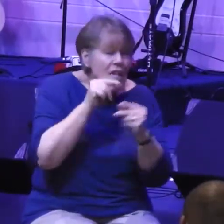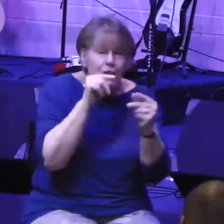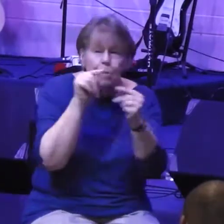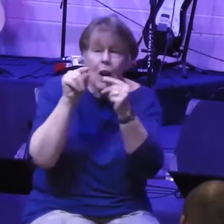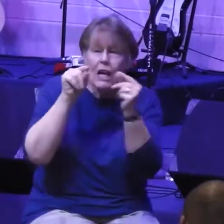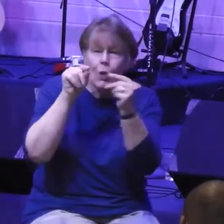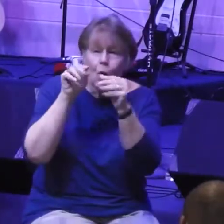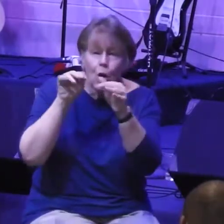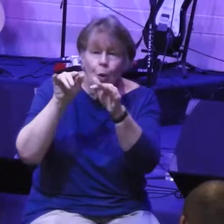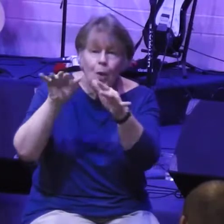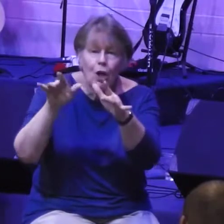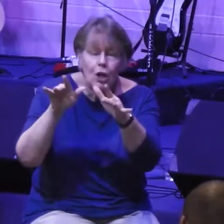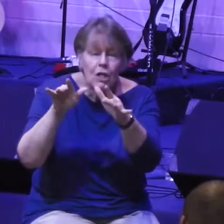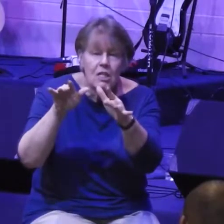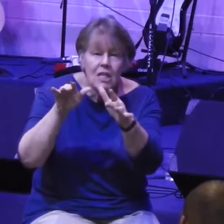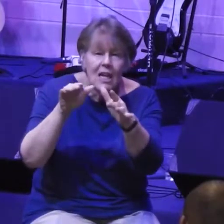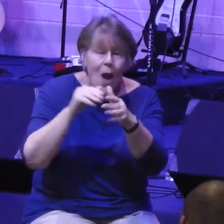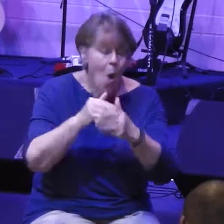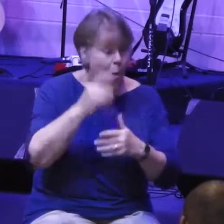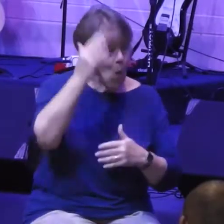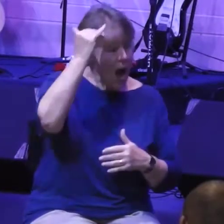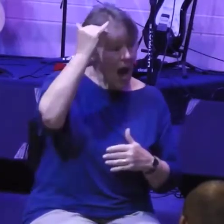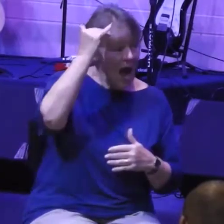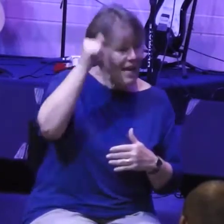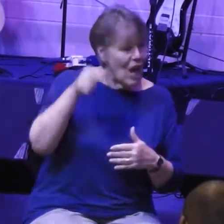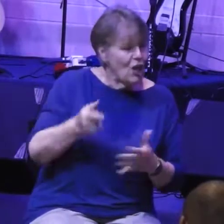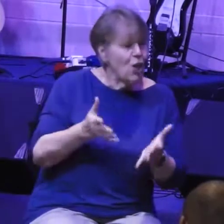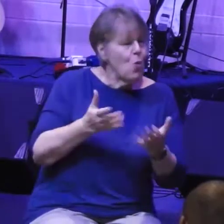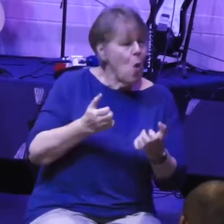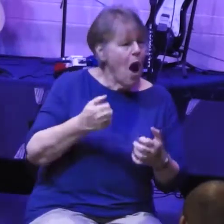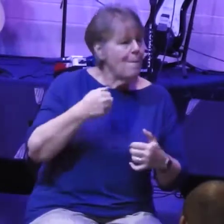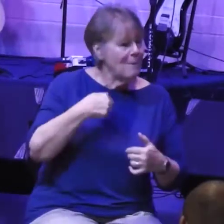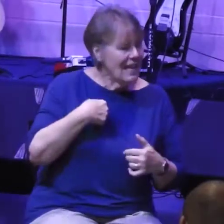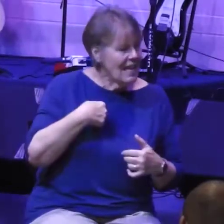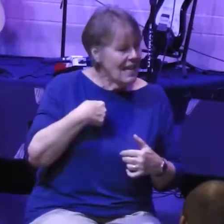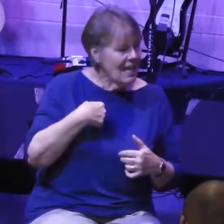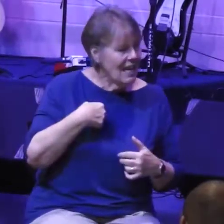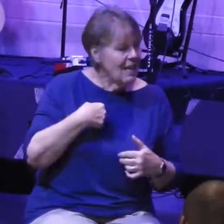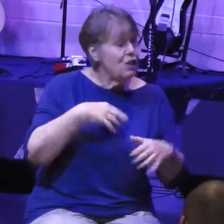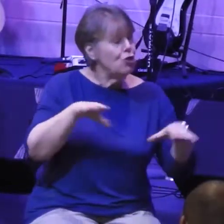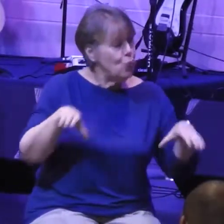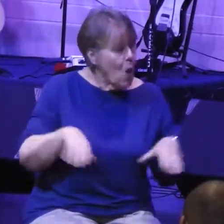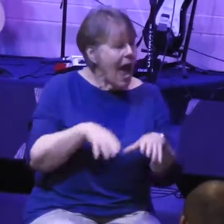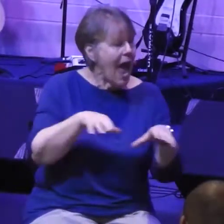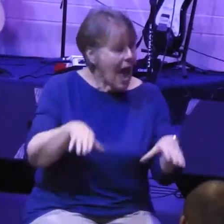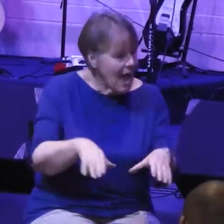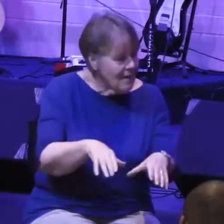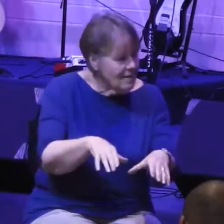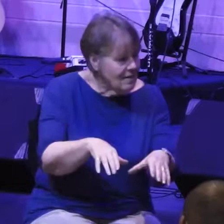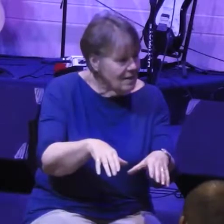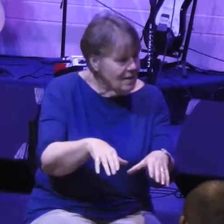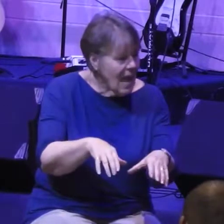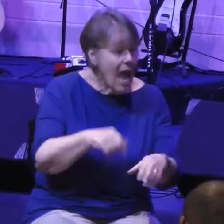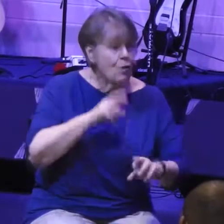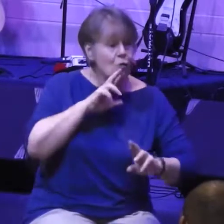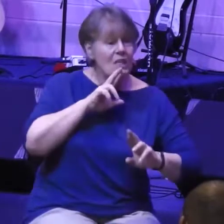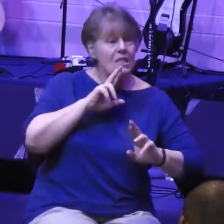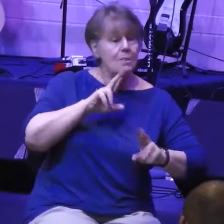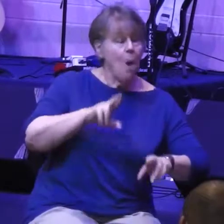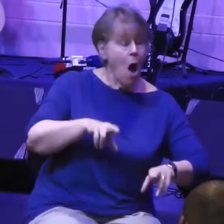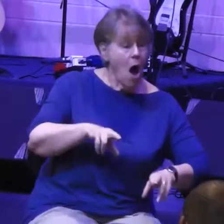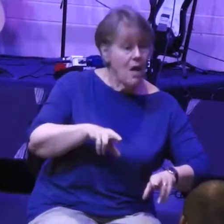up lies to get me to act based on the lies instead of acting